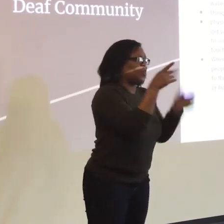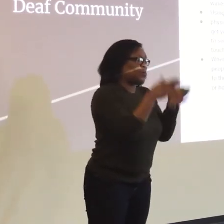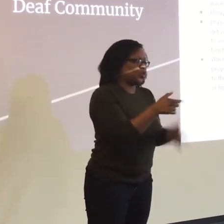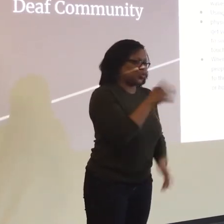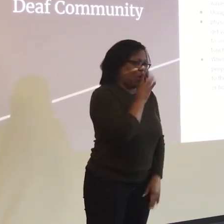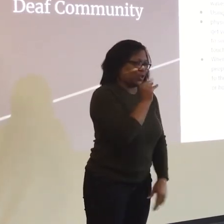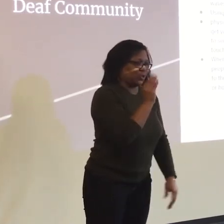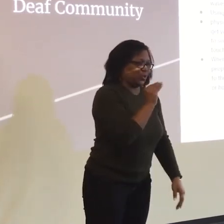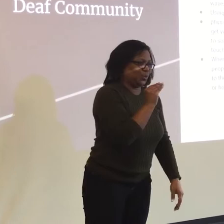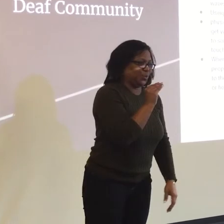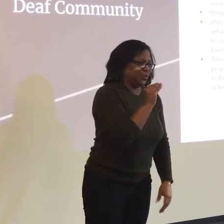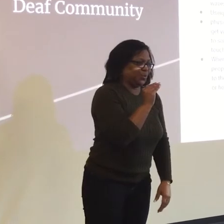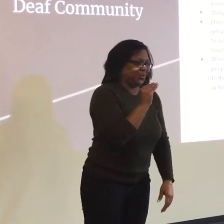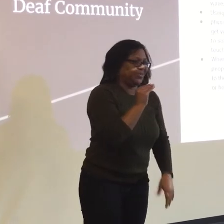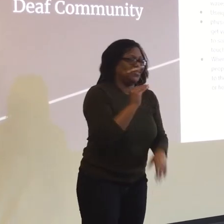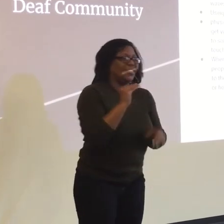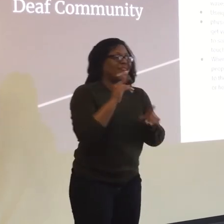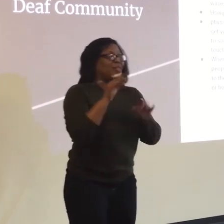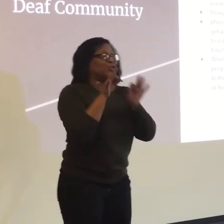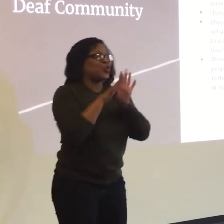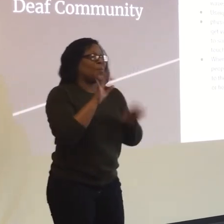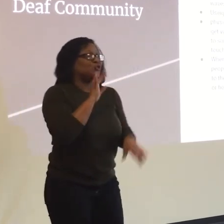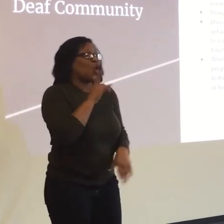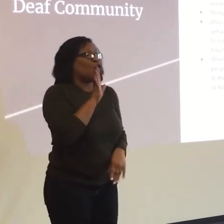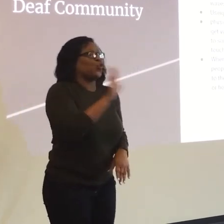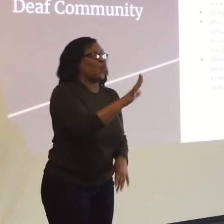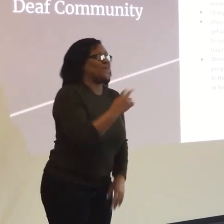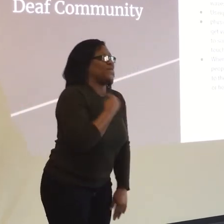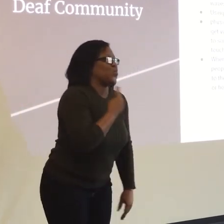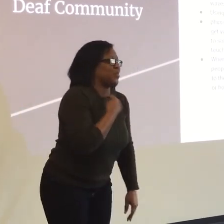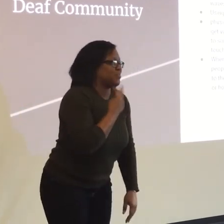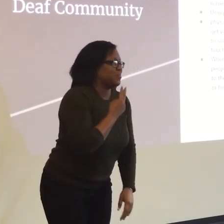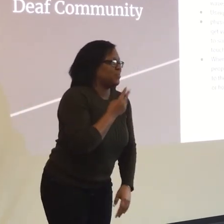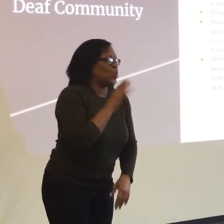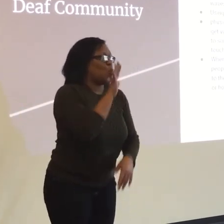to look. And I will always say, look at the person who you are speaking to.